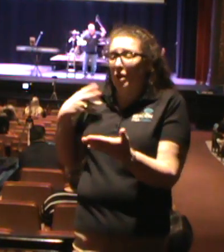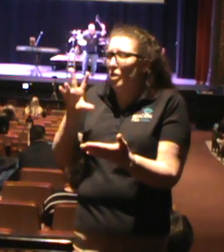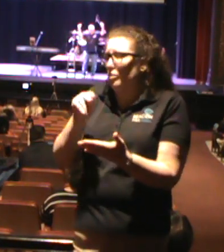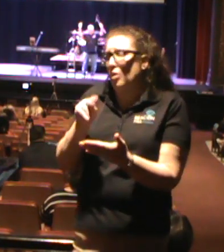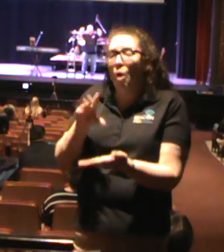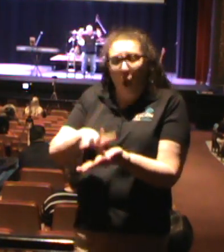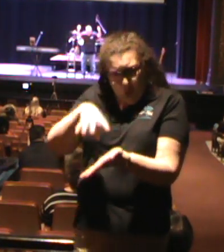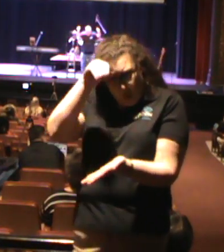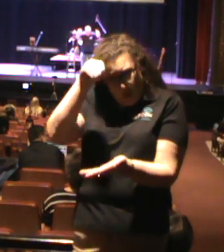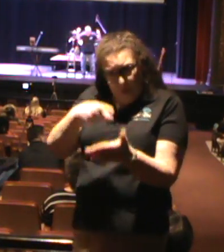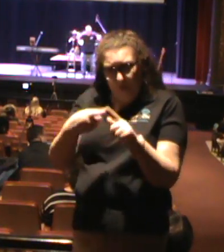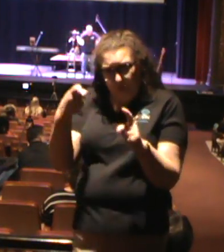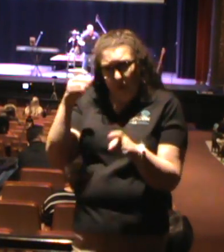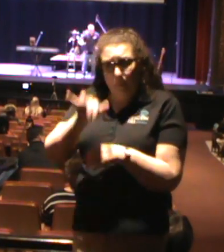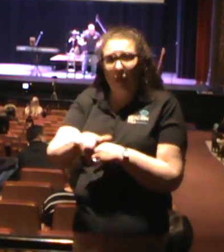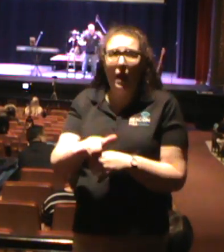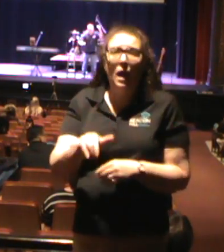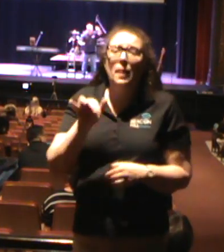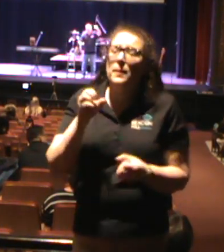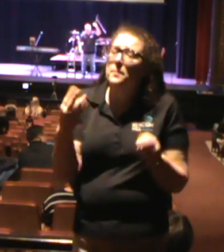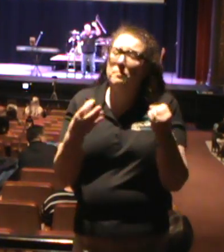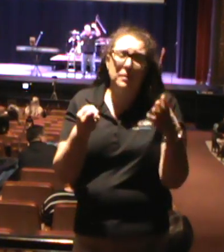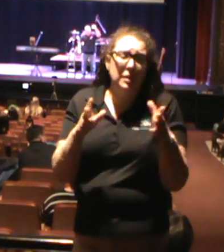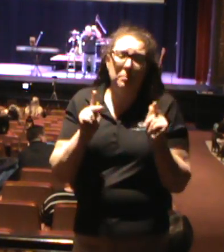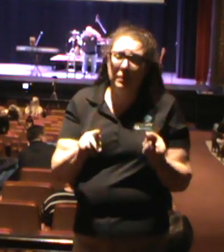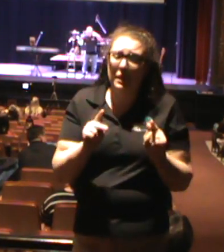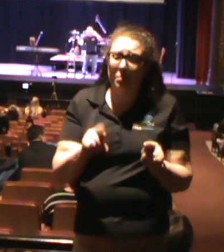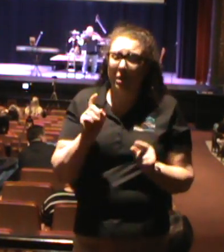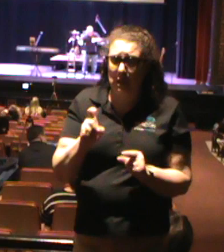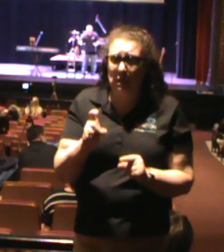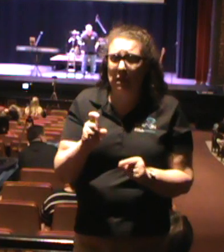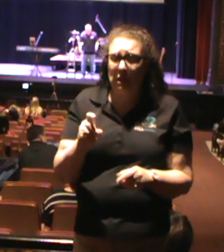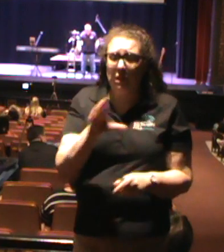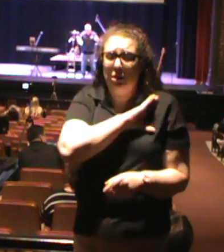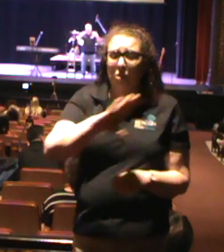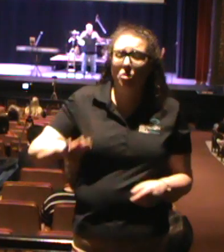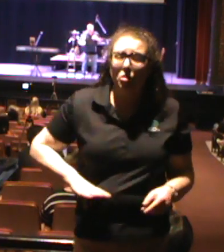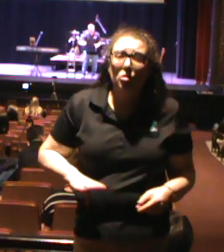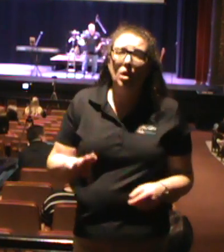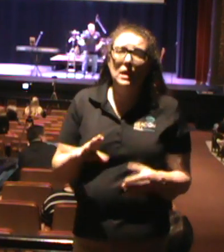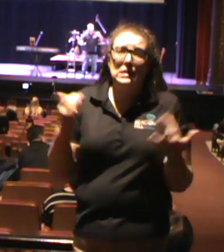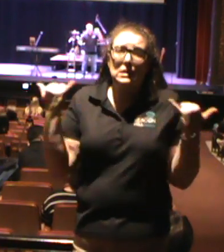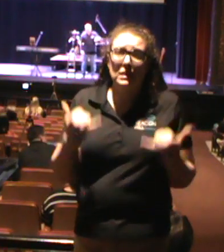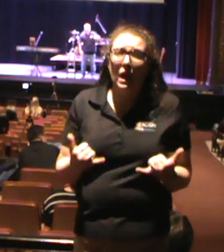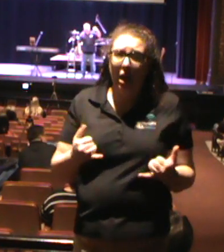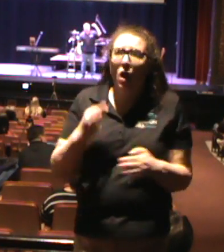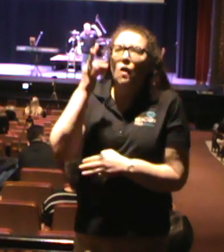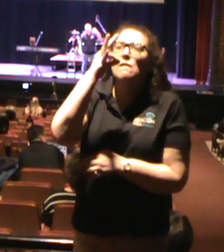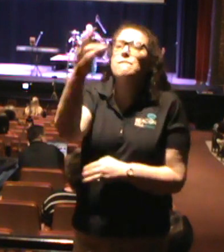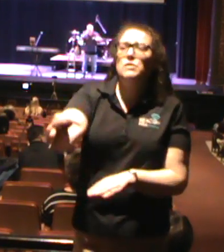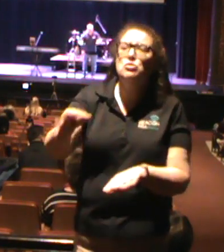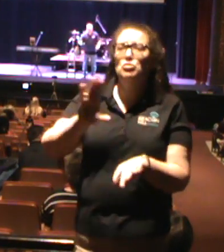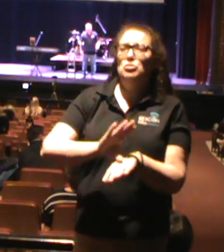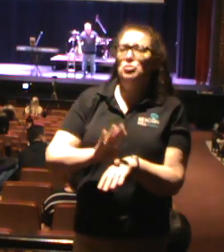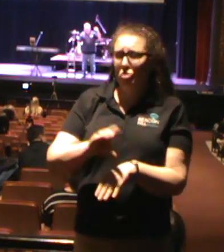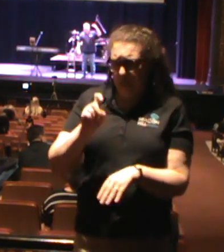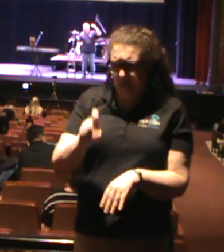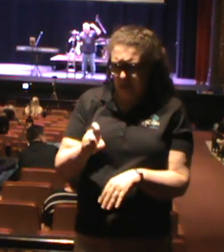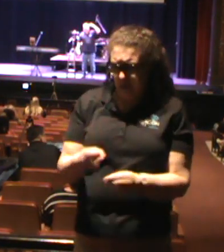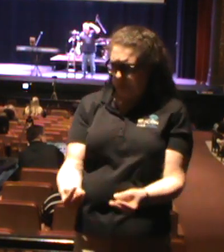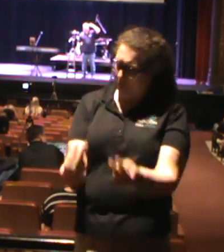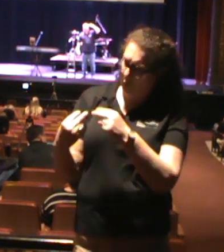people who need to be tended to now that the future church needs to look back on and say, man, Beacon Hill was faithful.